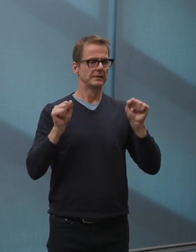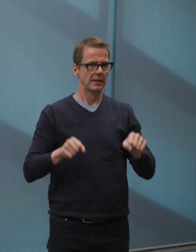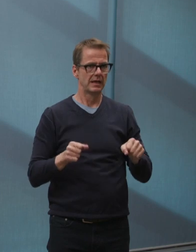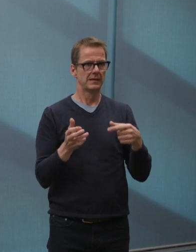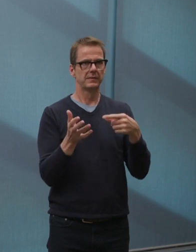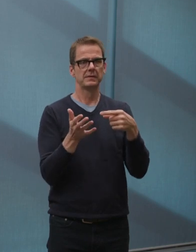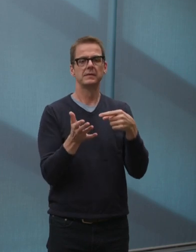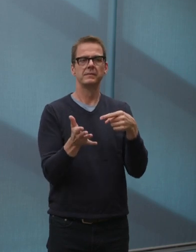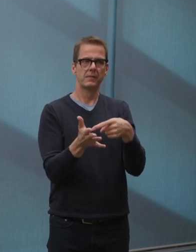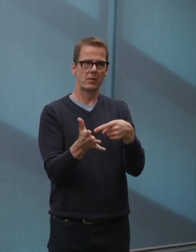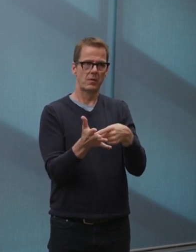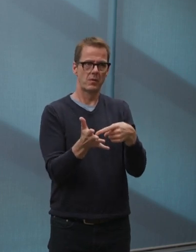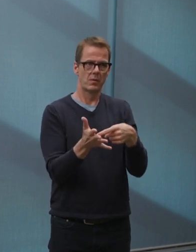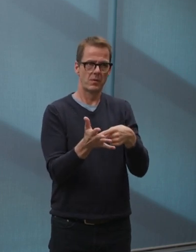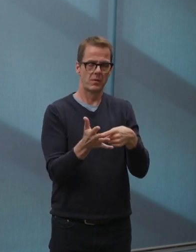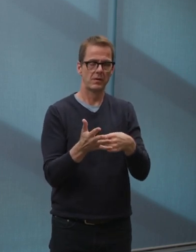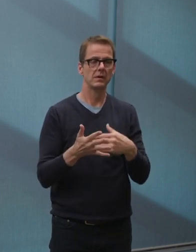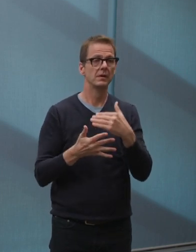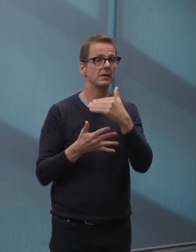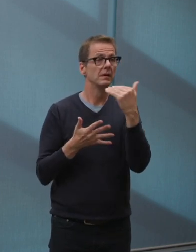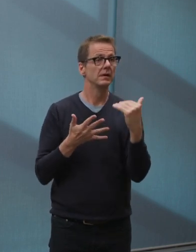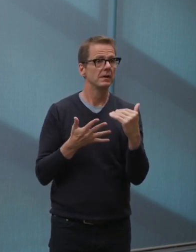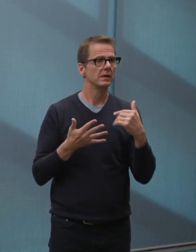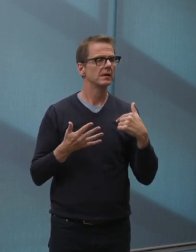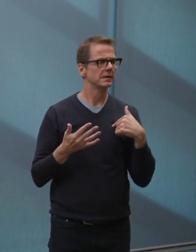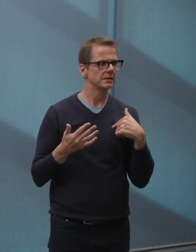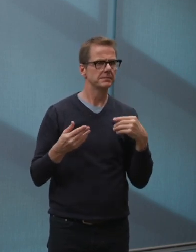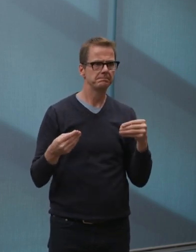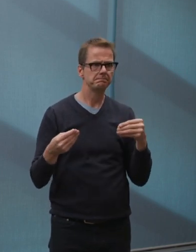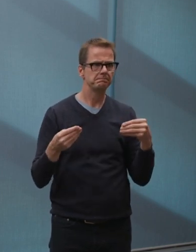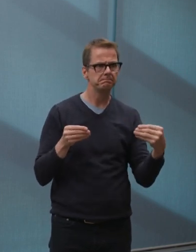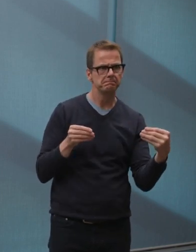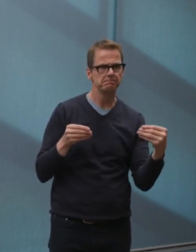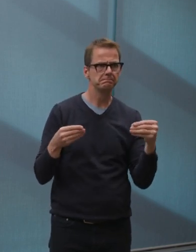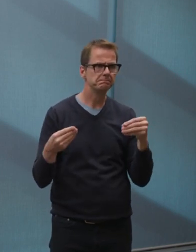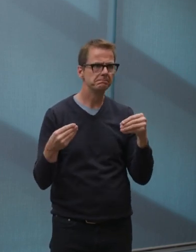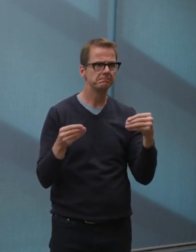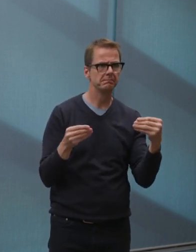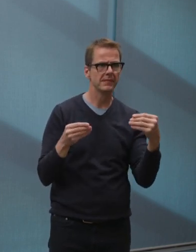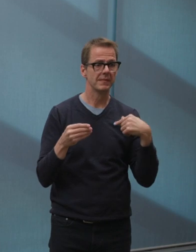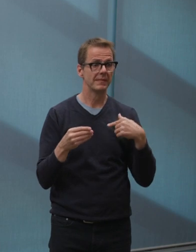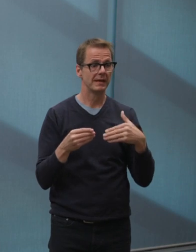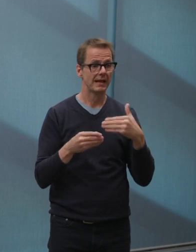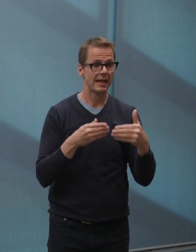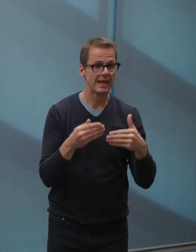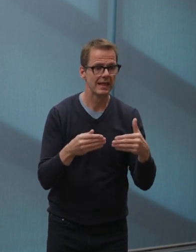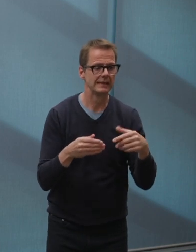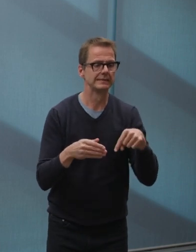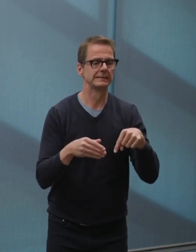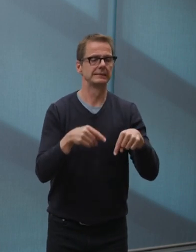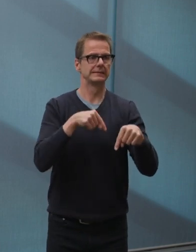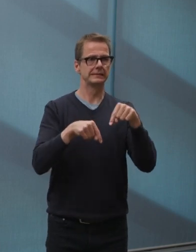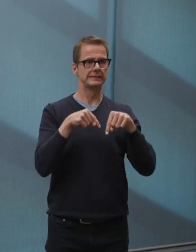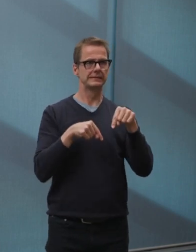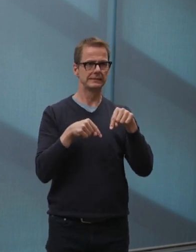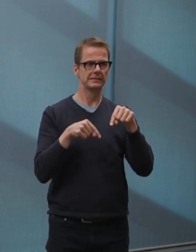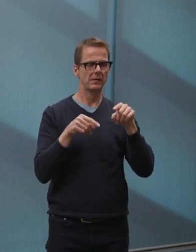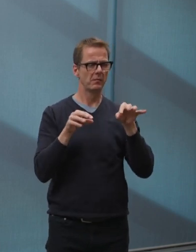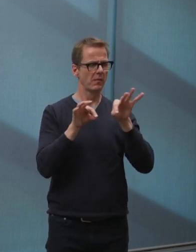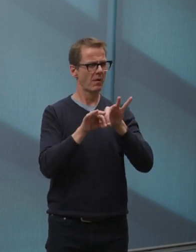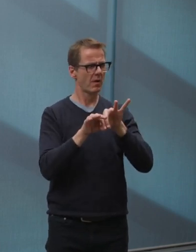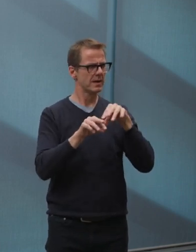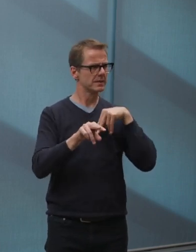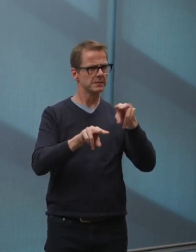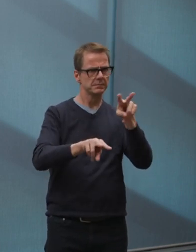if we need to. And responsive and effective so that we're working with the community partners to ensure that we're doing this